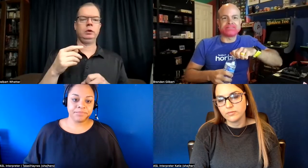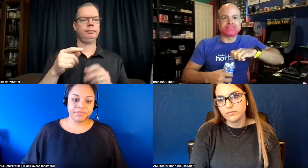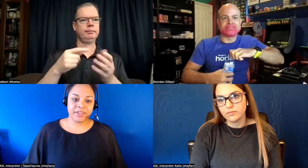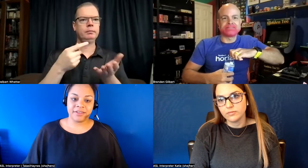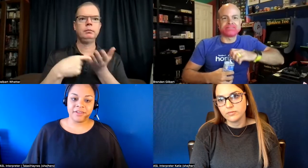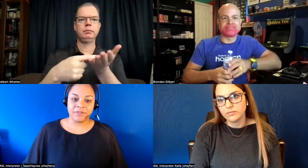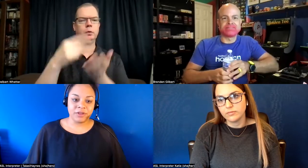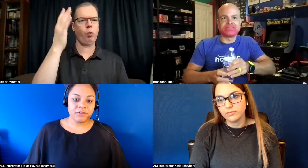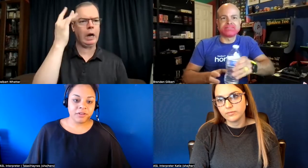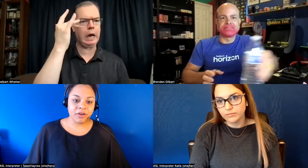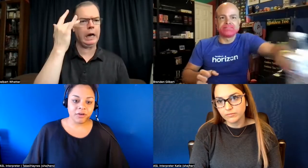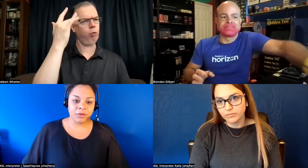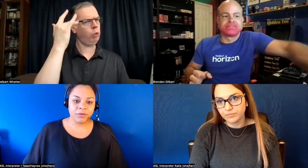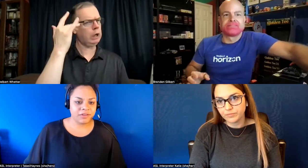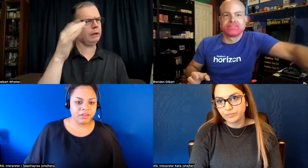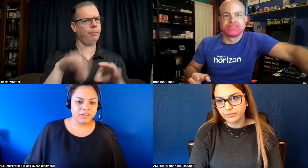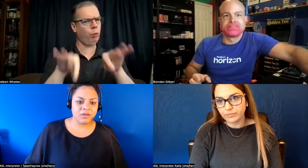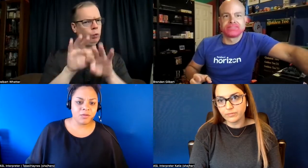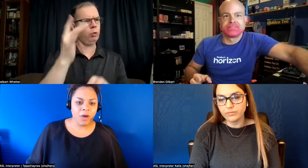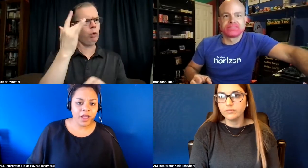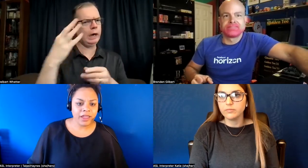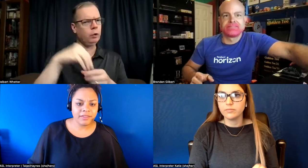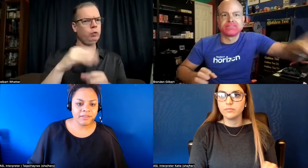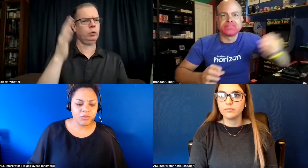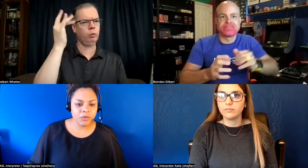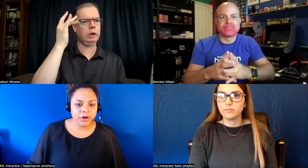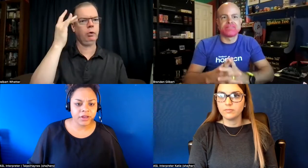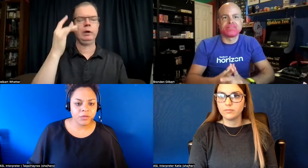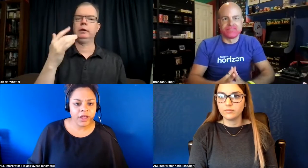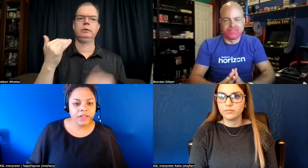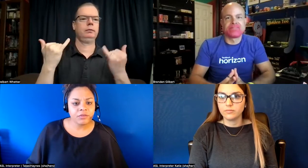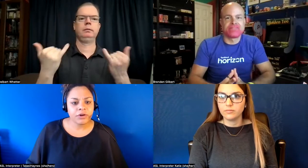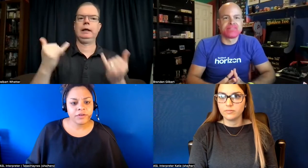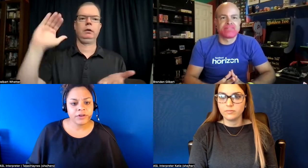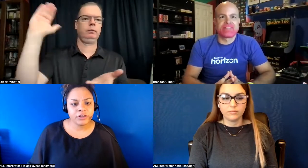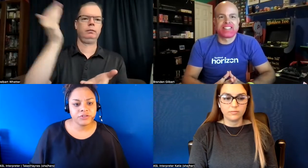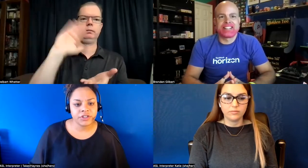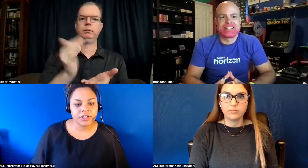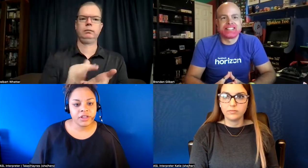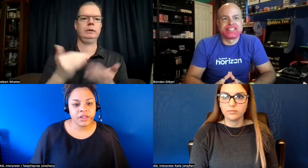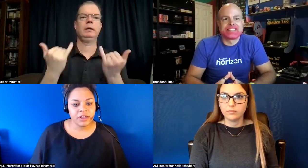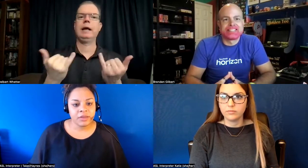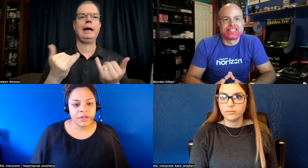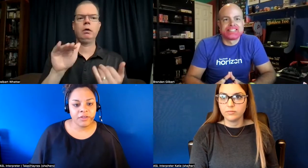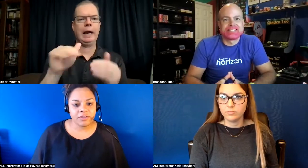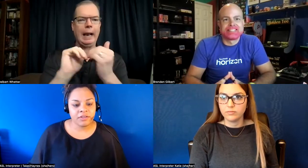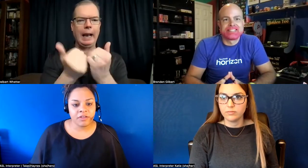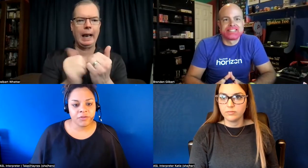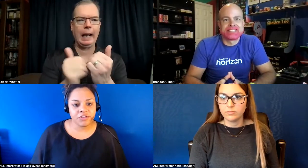and a few years ago we were discussing why this is important why it's important for inclusion and now that's not so much a